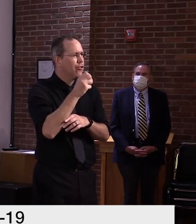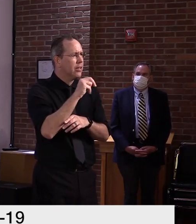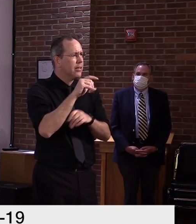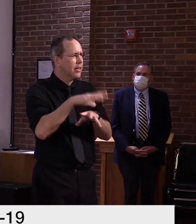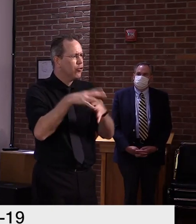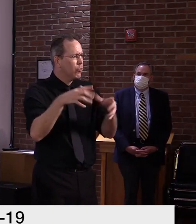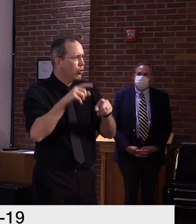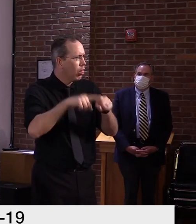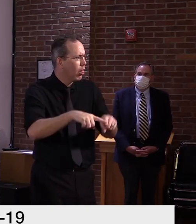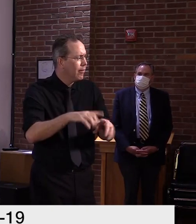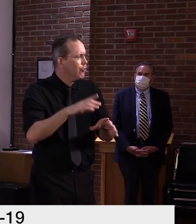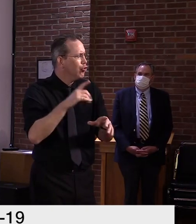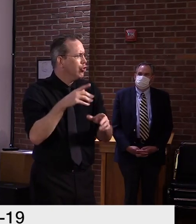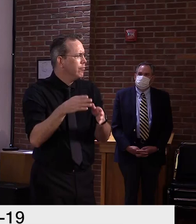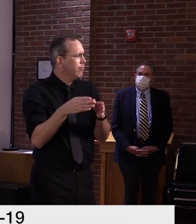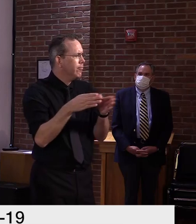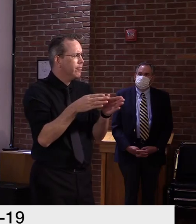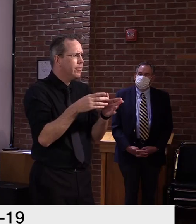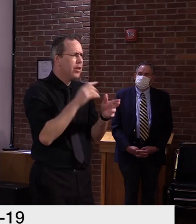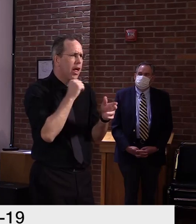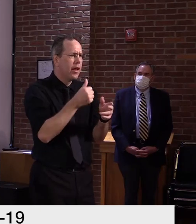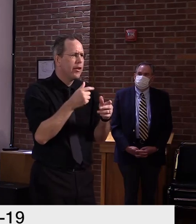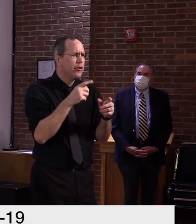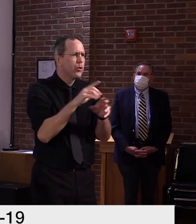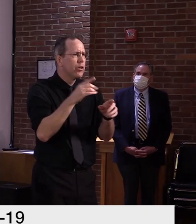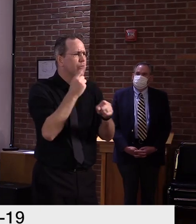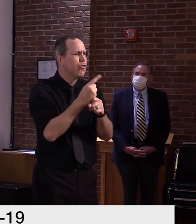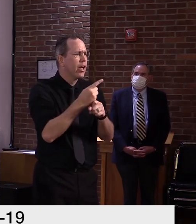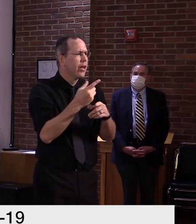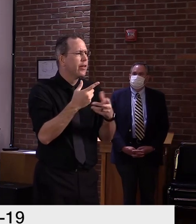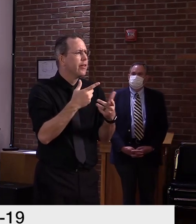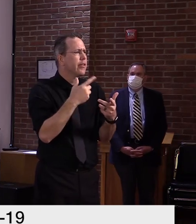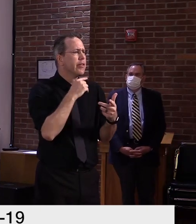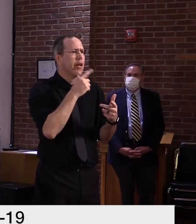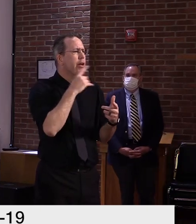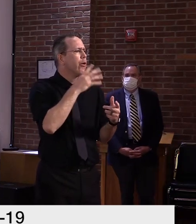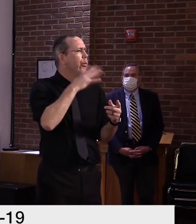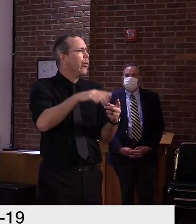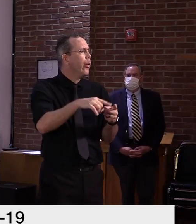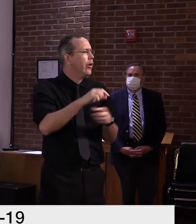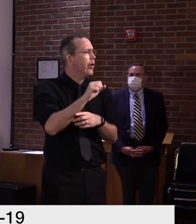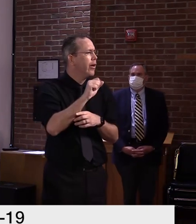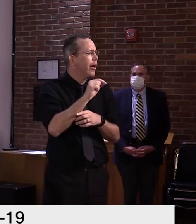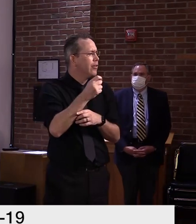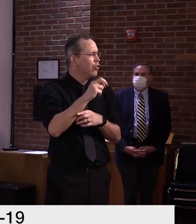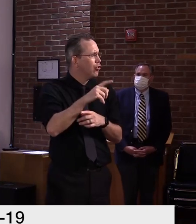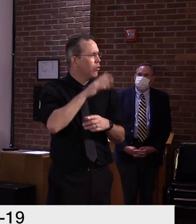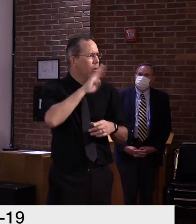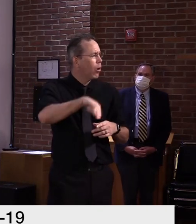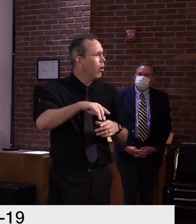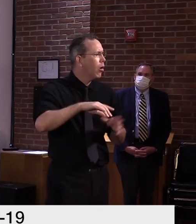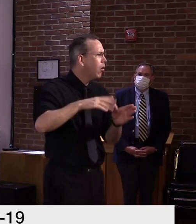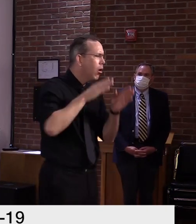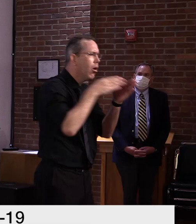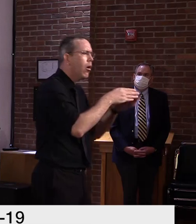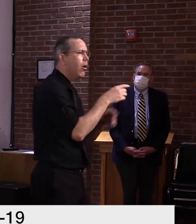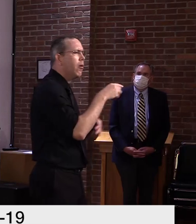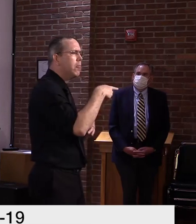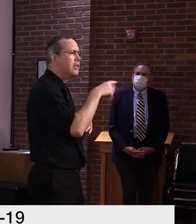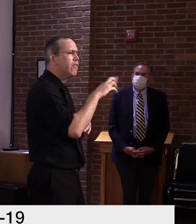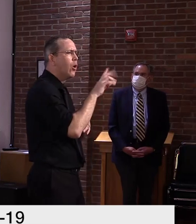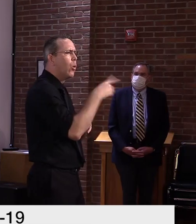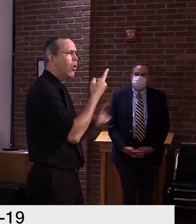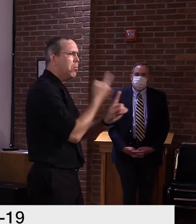confirmed cases. So we would want him to have only the data that he needs to have to do that modeling, which is confirmed